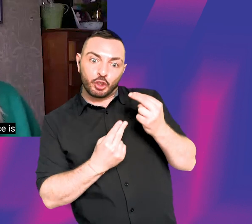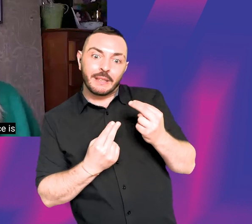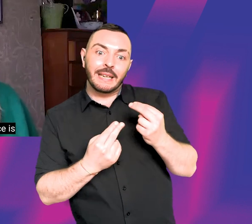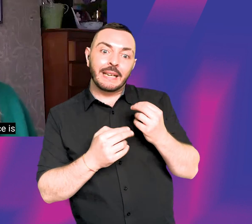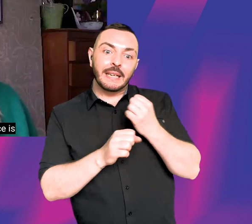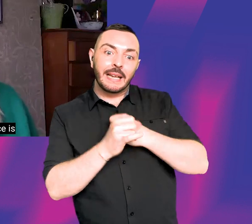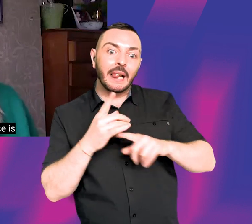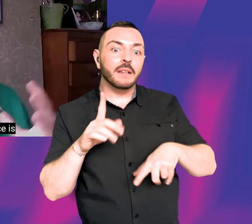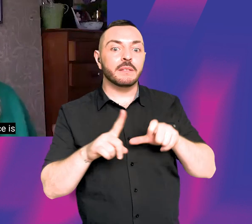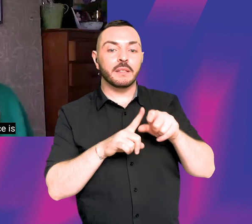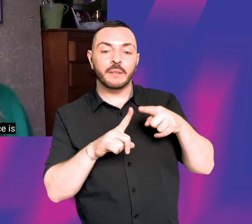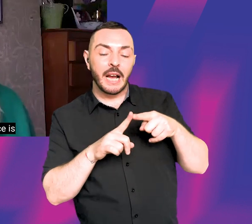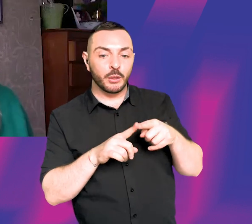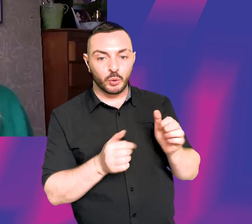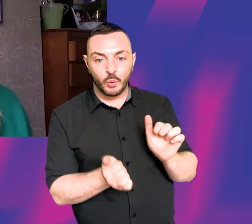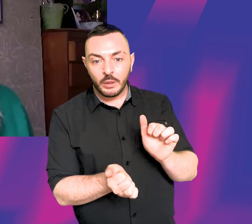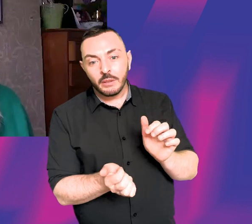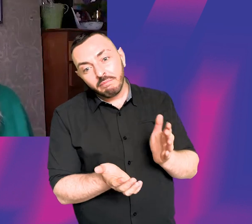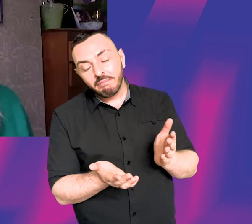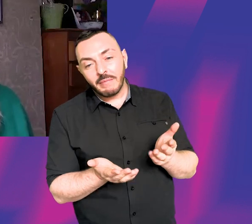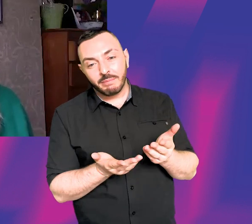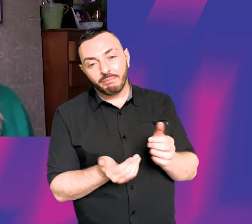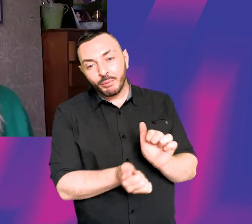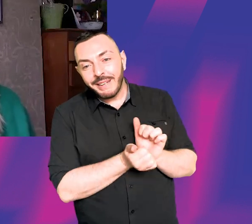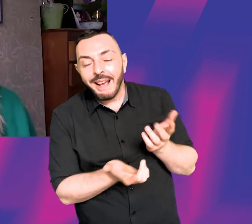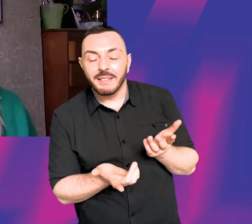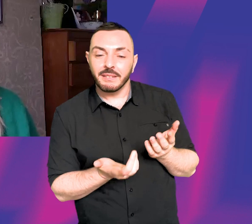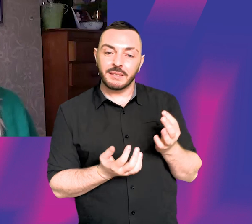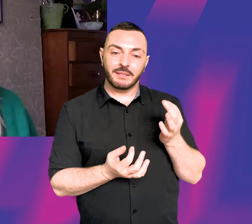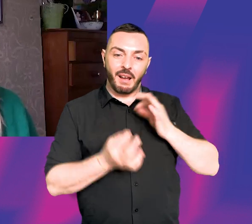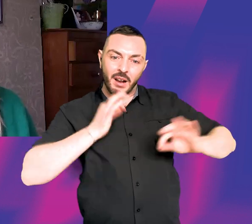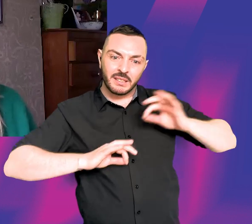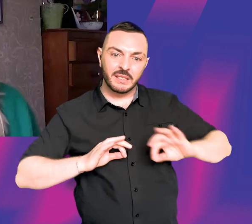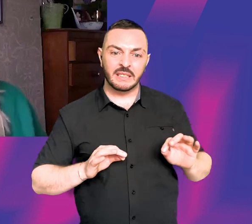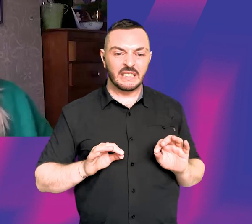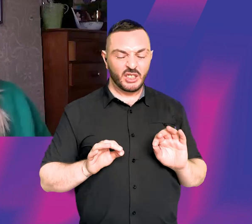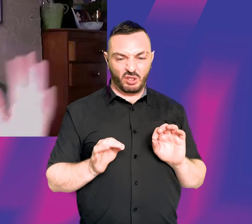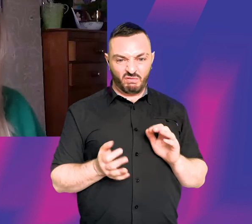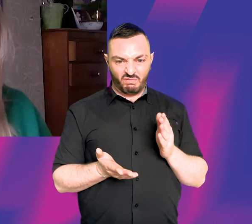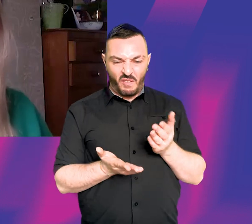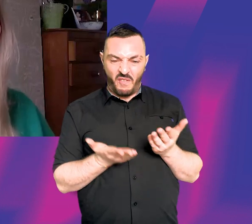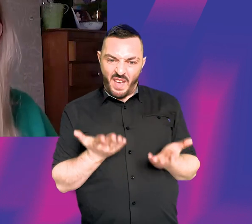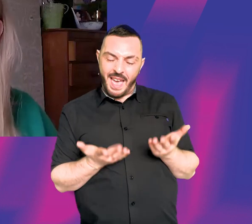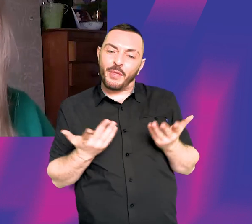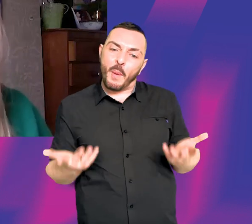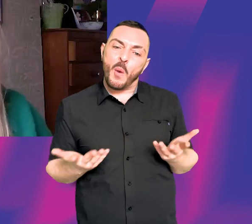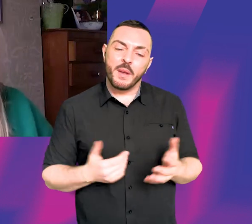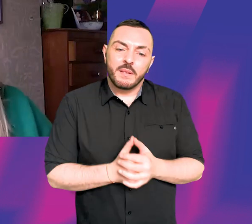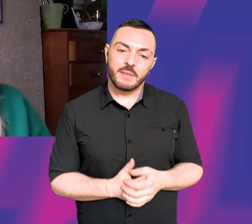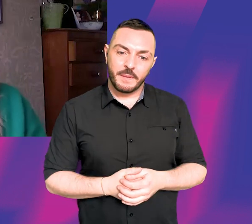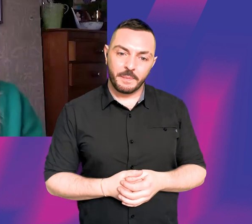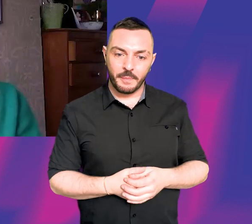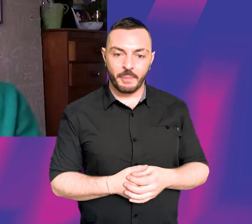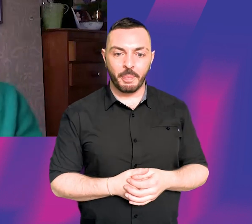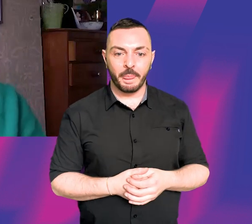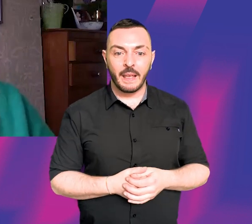system, which at the moment is like the balance is not right, you know, in terms of what actors are being asked to do. But all of that aside, sorry, this is a